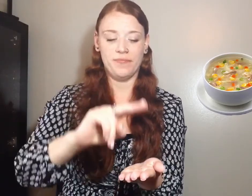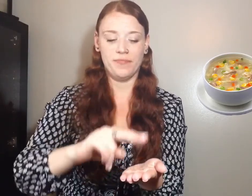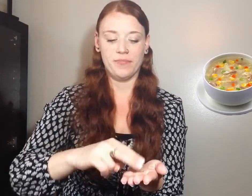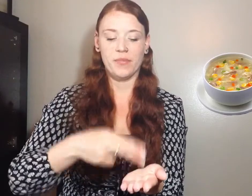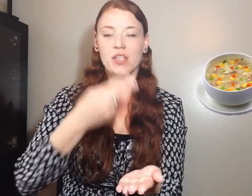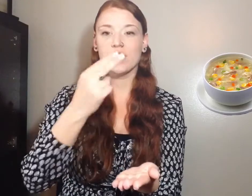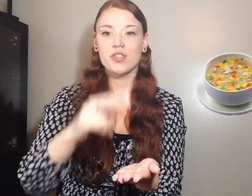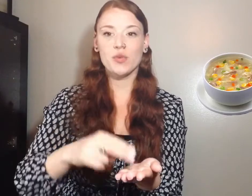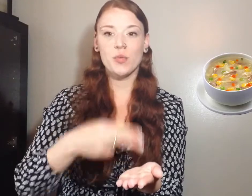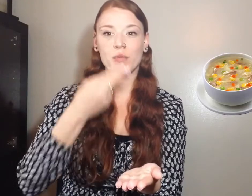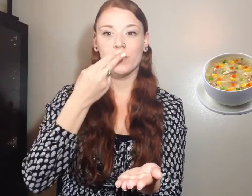Soup.